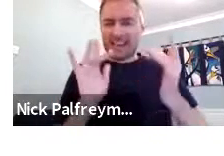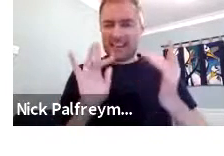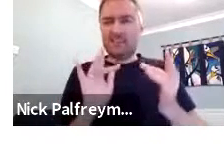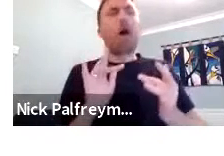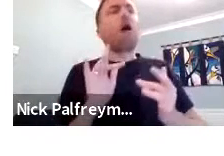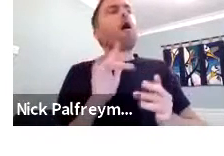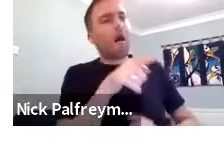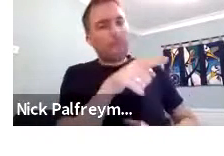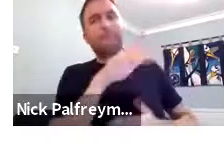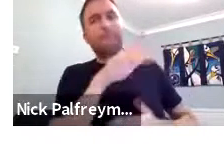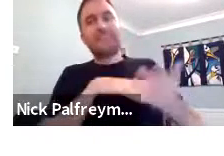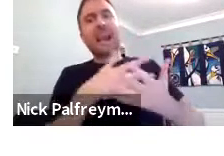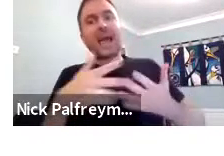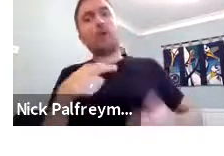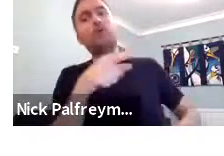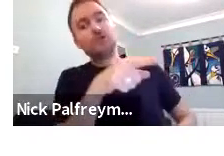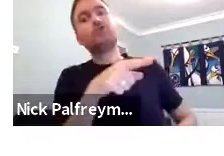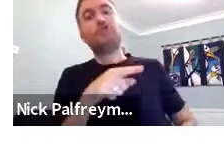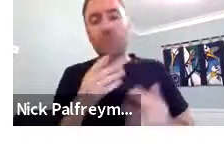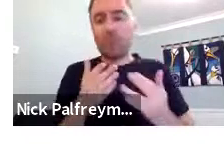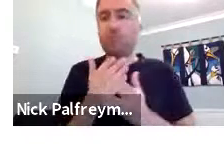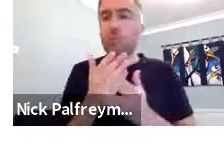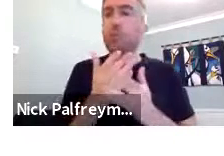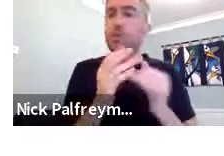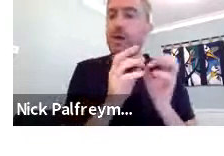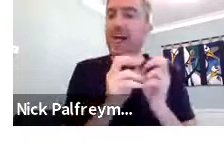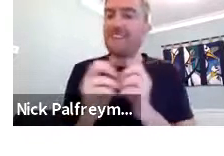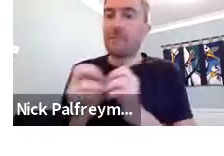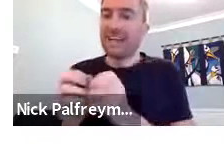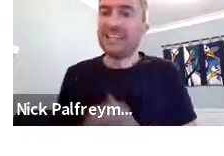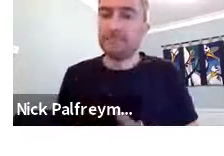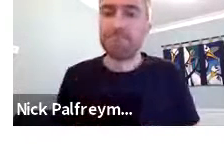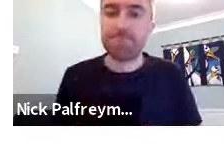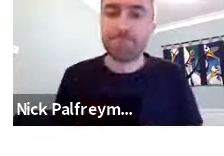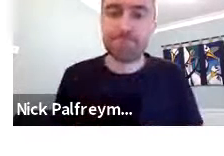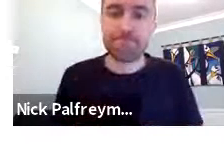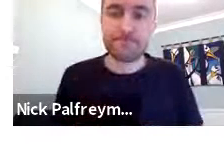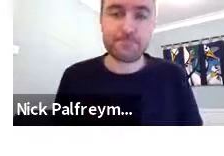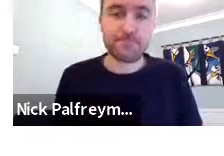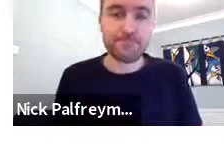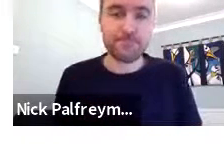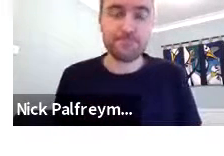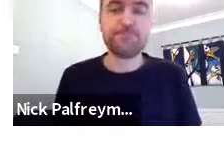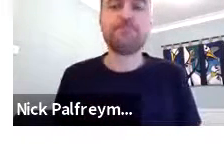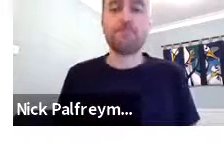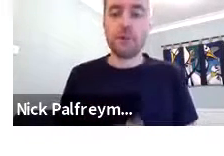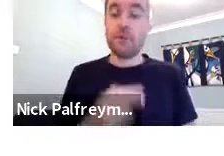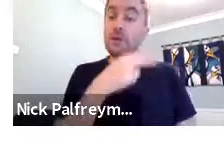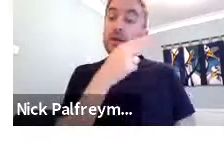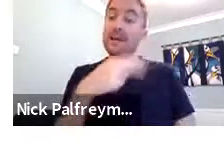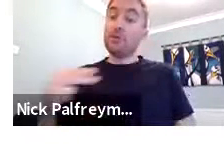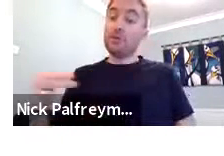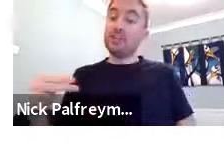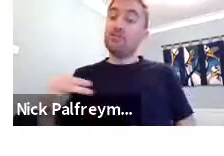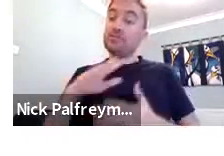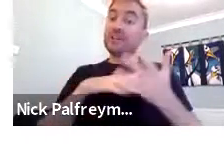use the manual alphabet and it's their first contact with sign language through the alphabet.